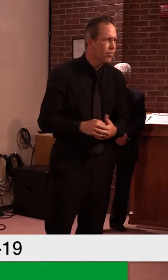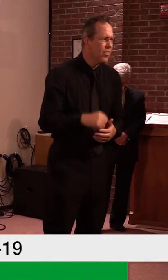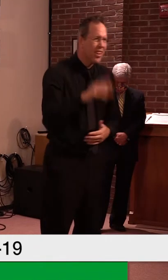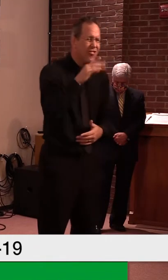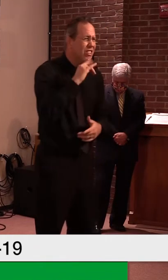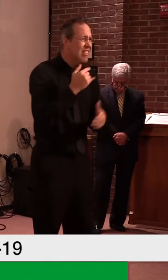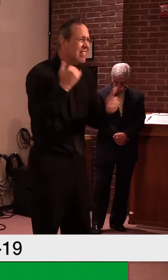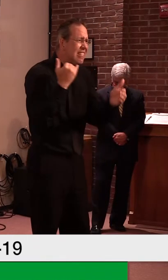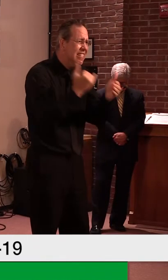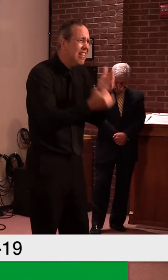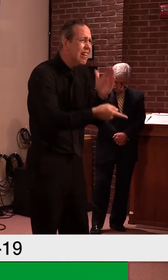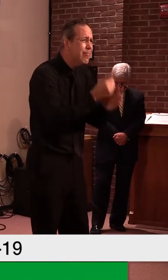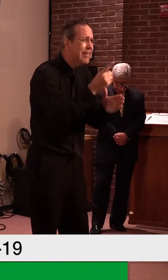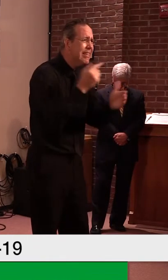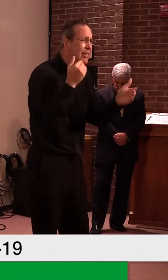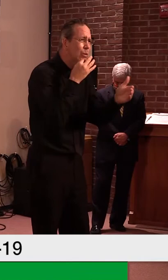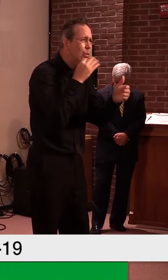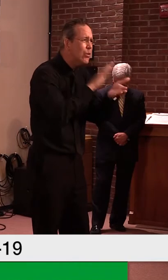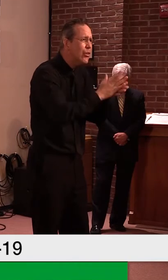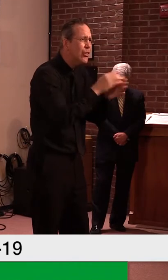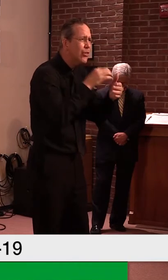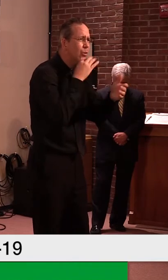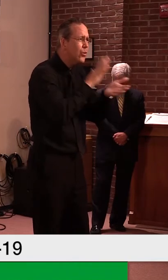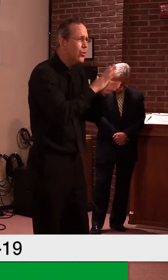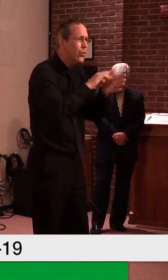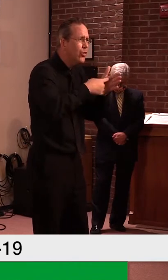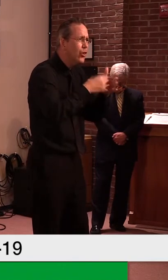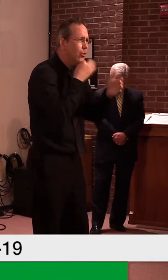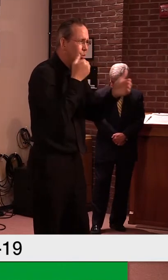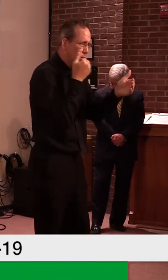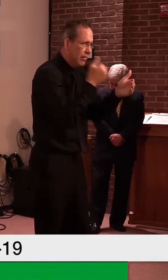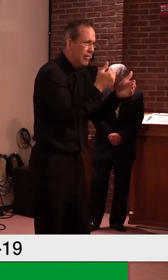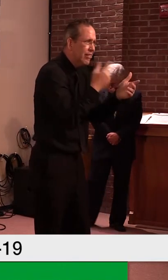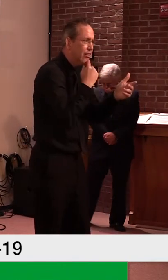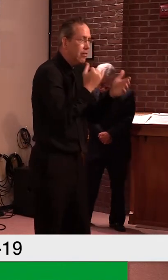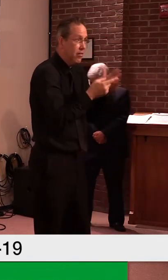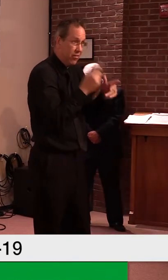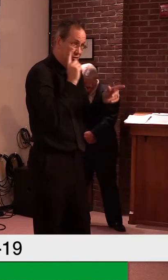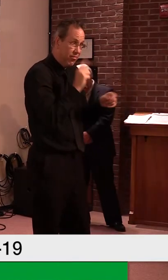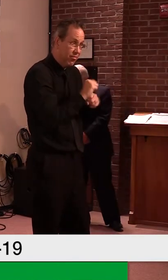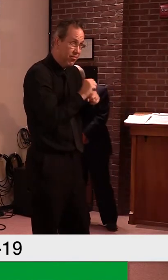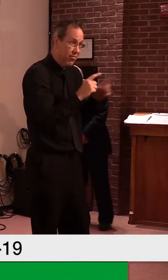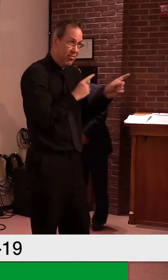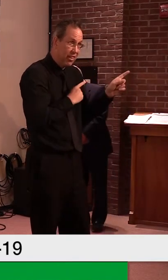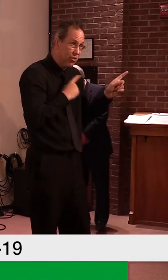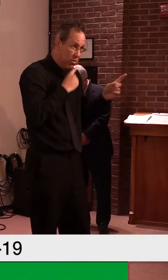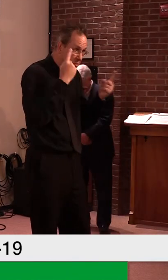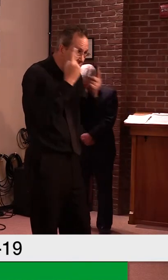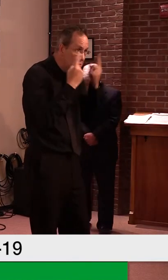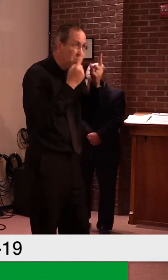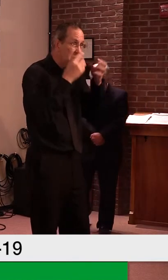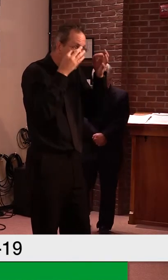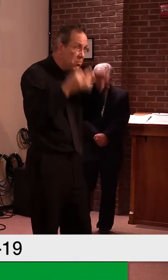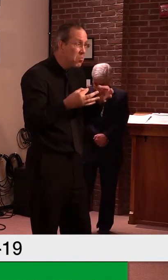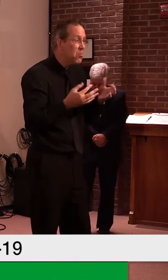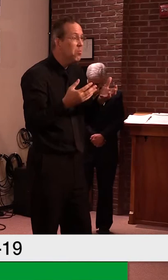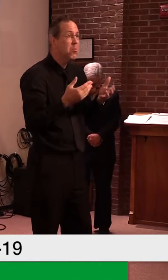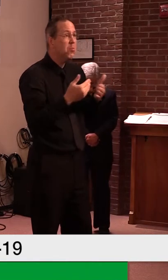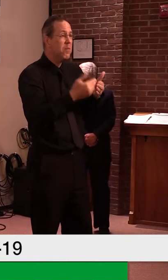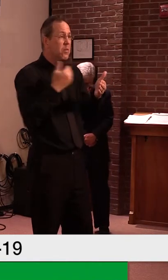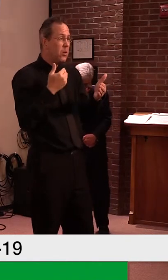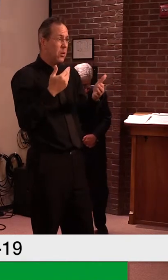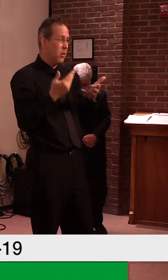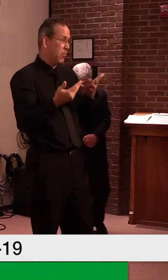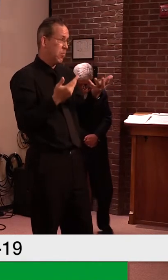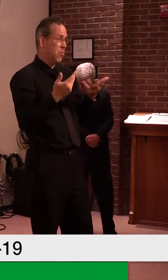very last minute. Would you expect the legislature to be able to get that done before the, the five days before the